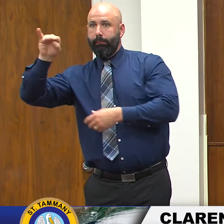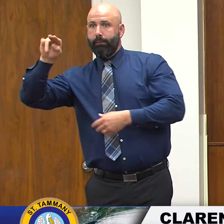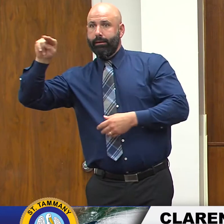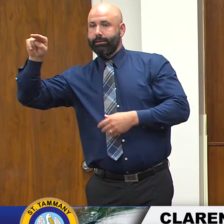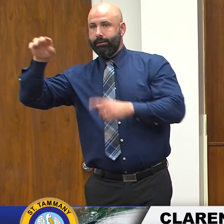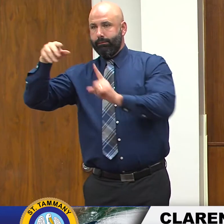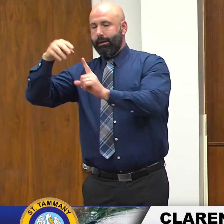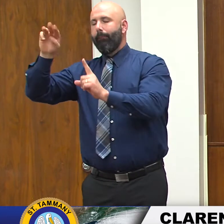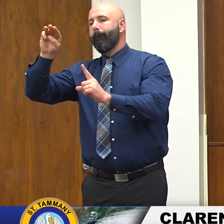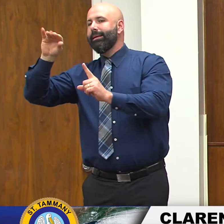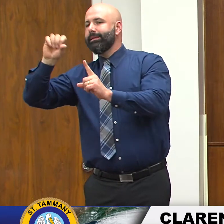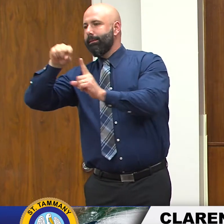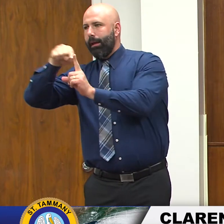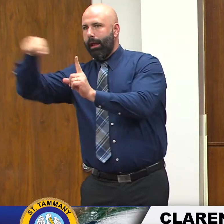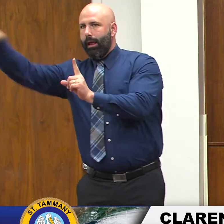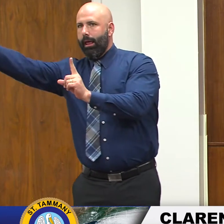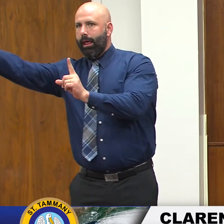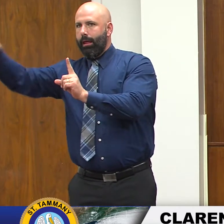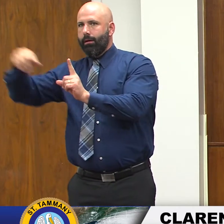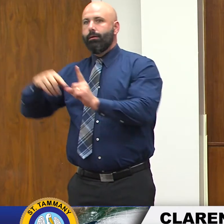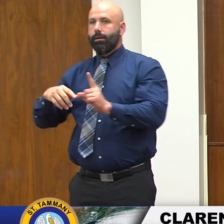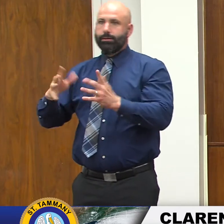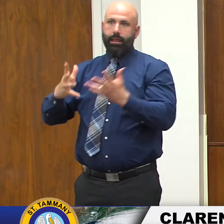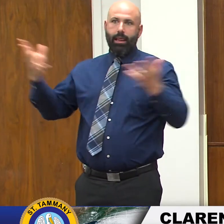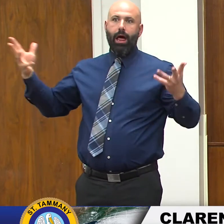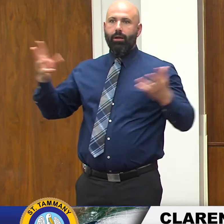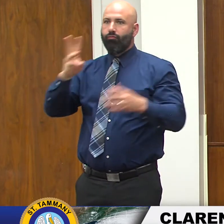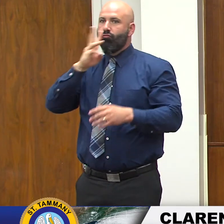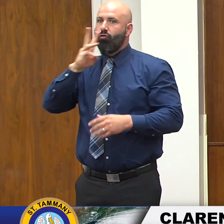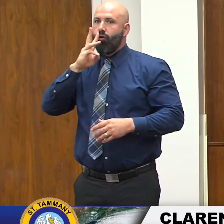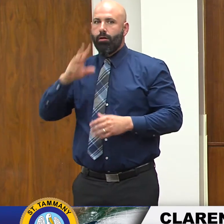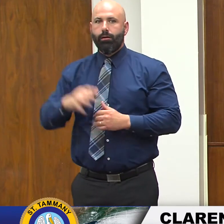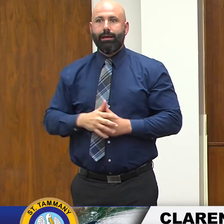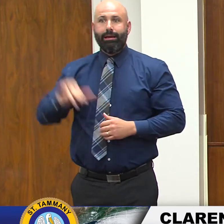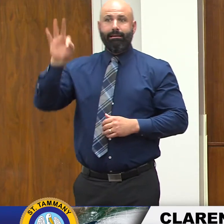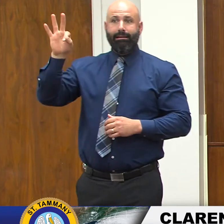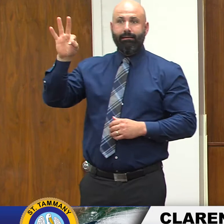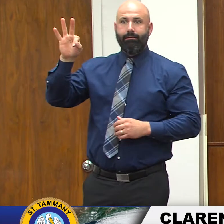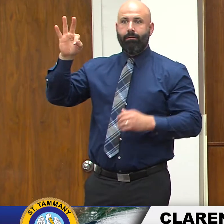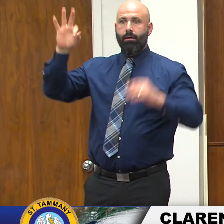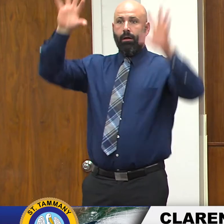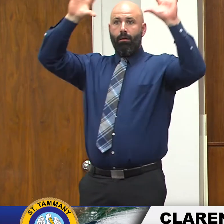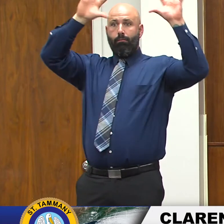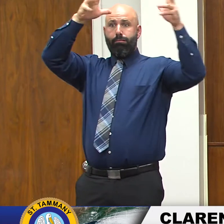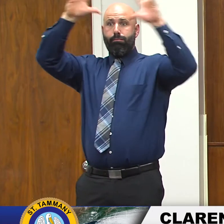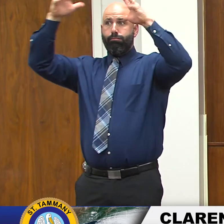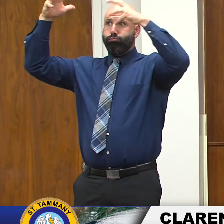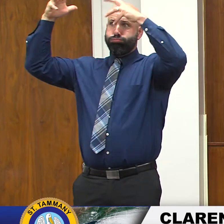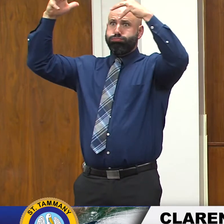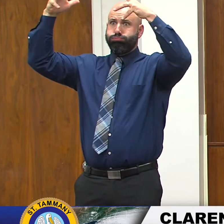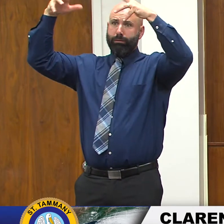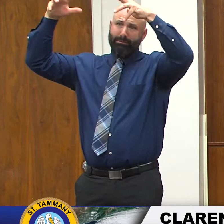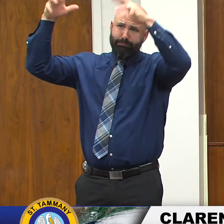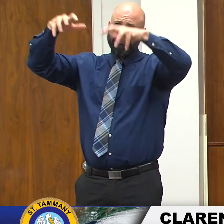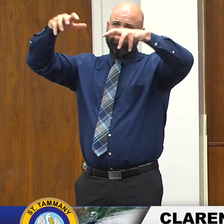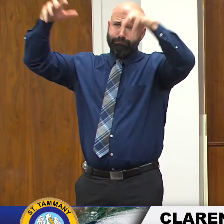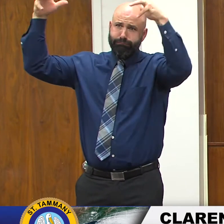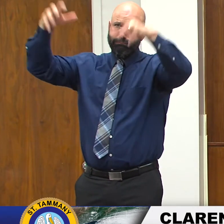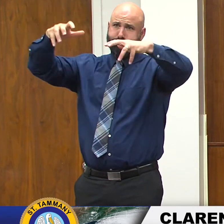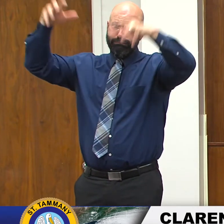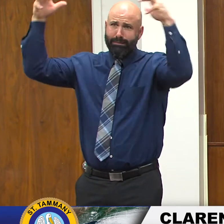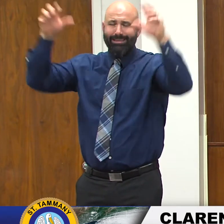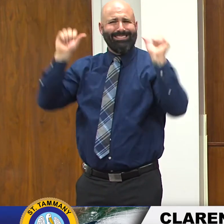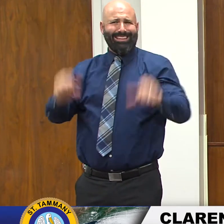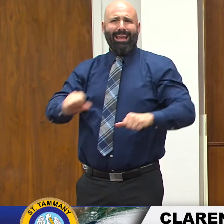okay also if one of these bands sits over over us for a while there could be anywhere from 10 to 15 inches of rain